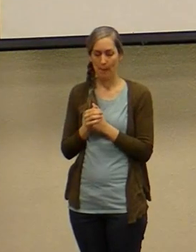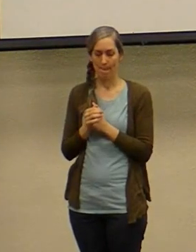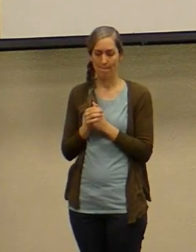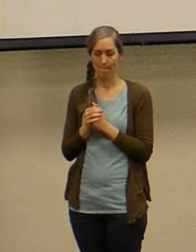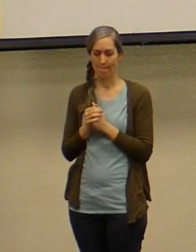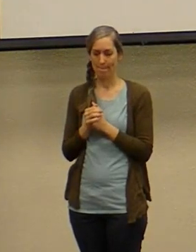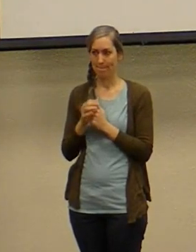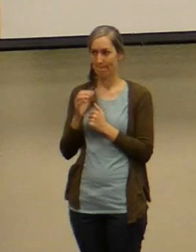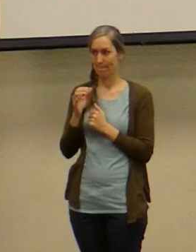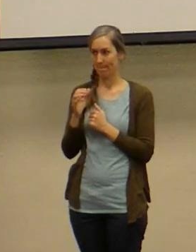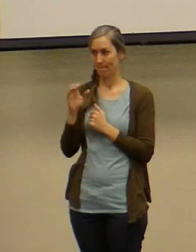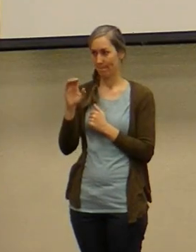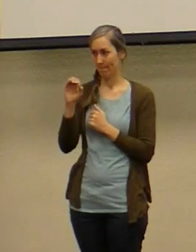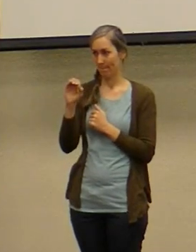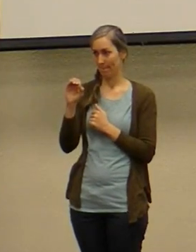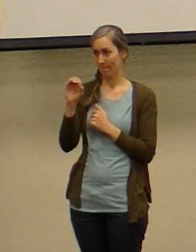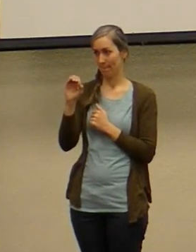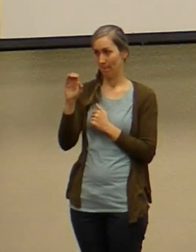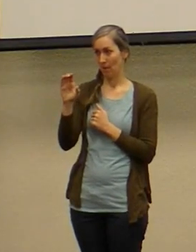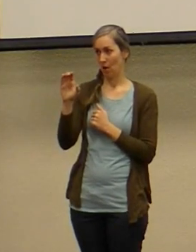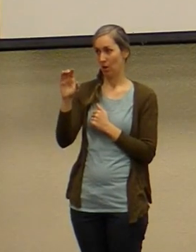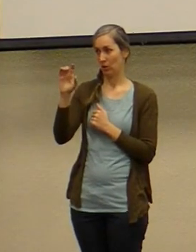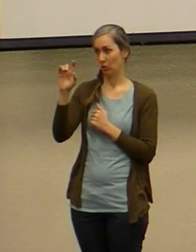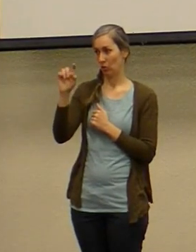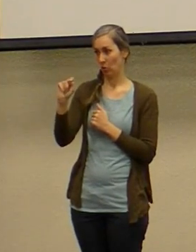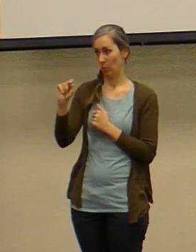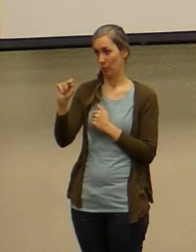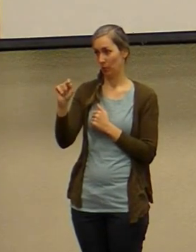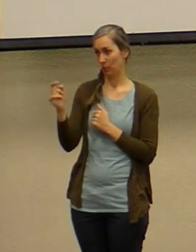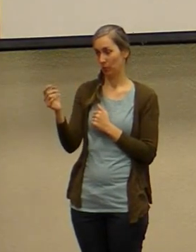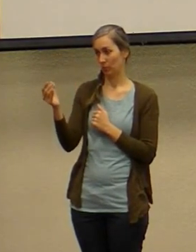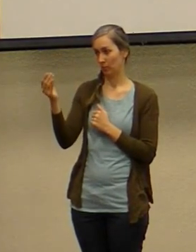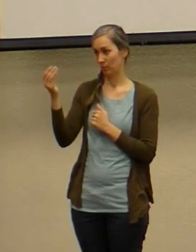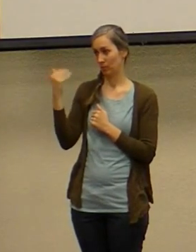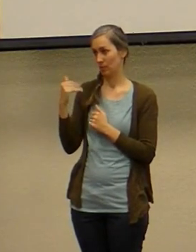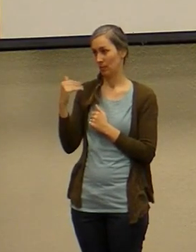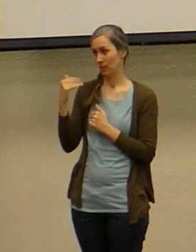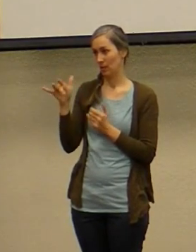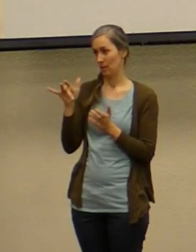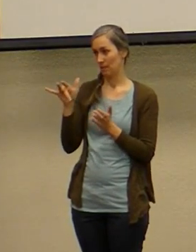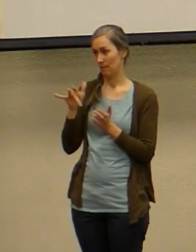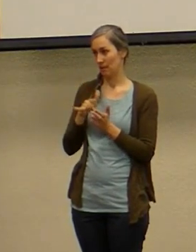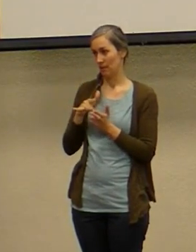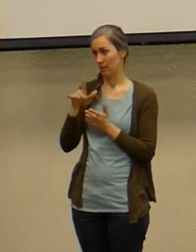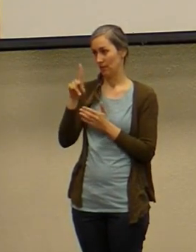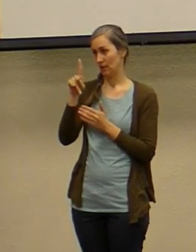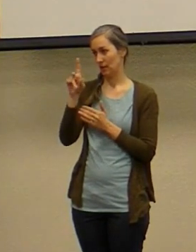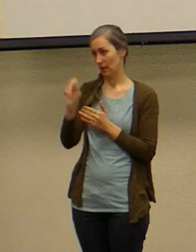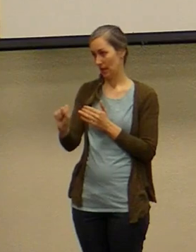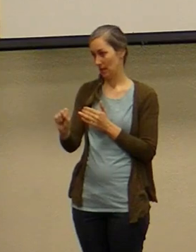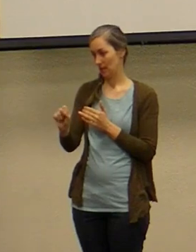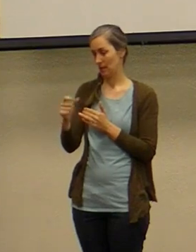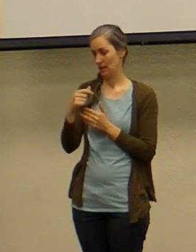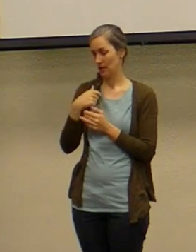in october about a quarter mile southwest in the middle of nowhere in kansas i met a boy